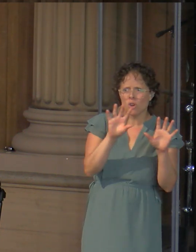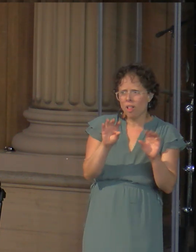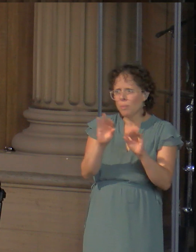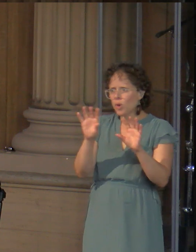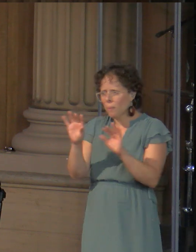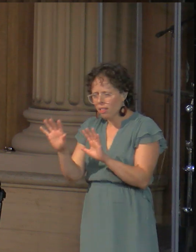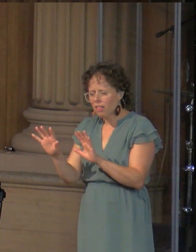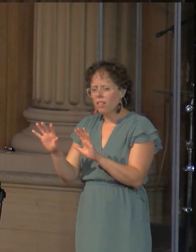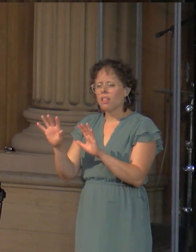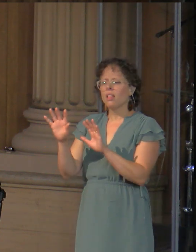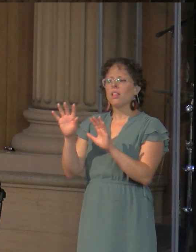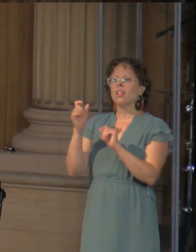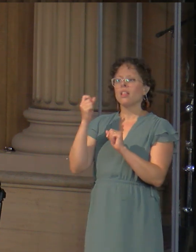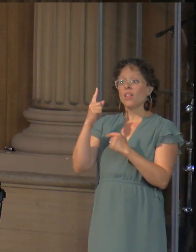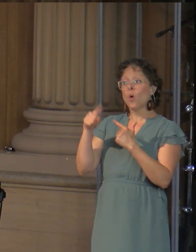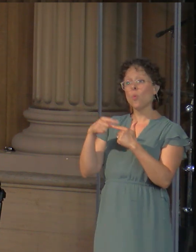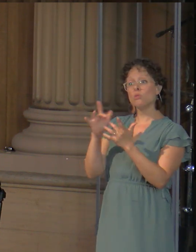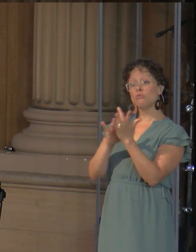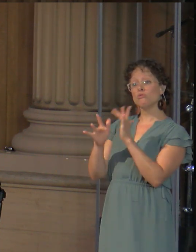But when Jesus comes, you get the whole Jesus.